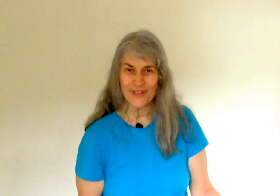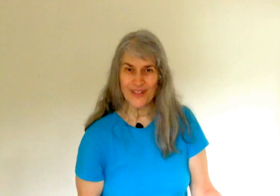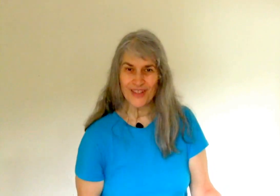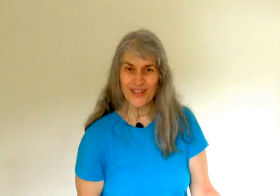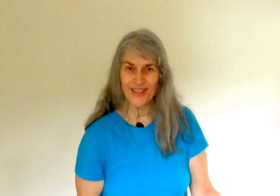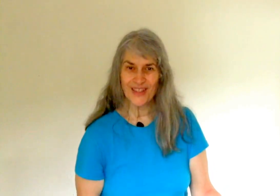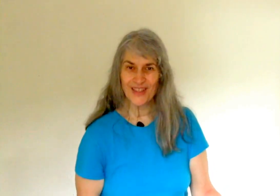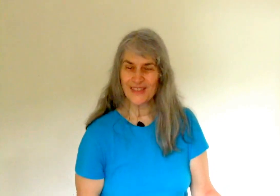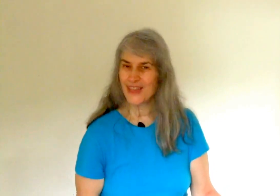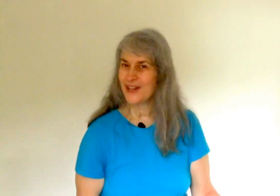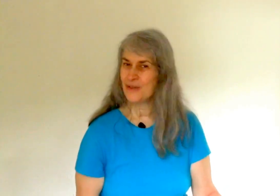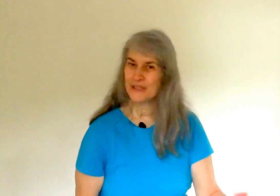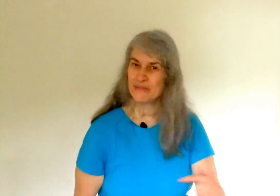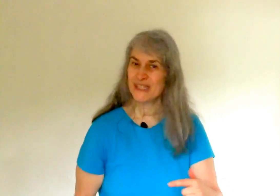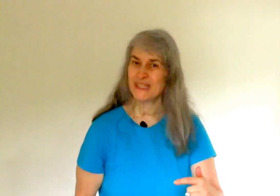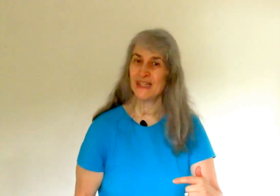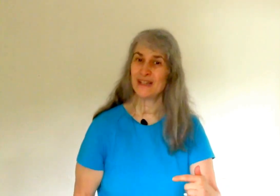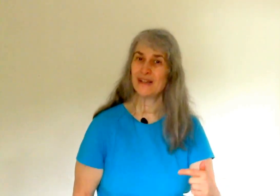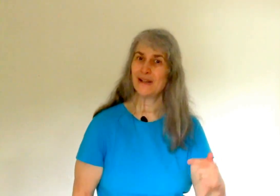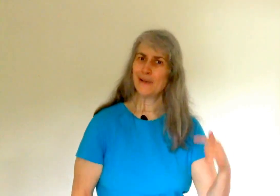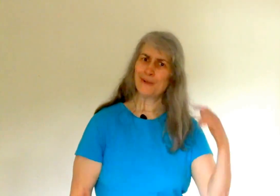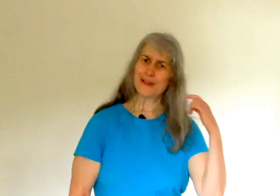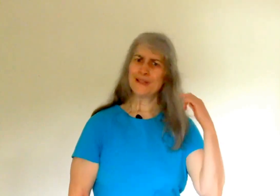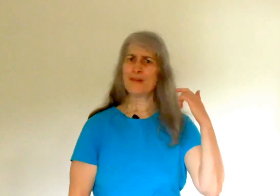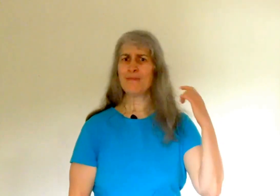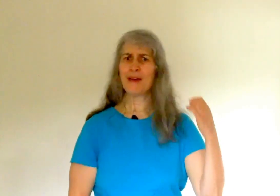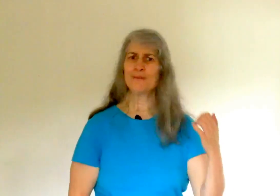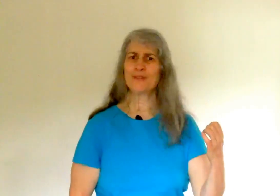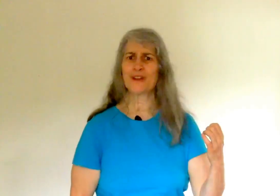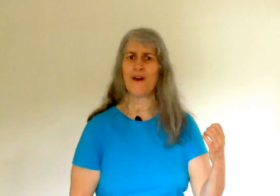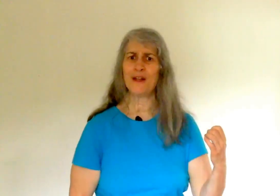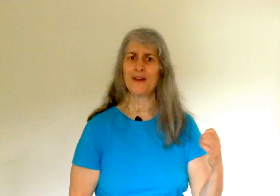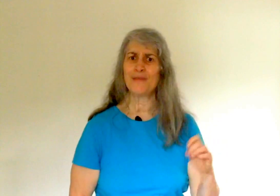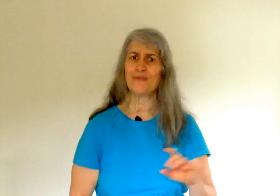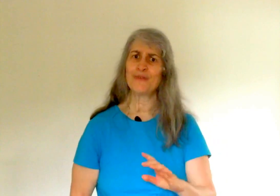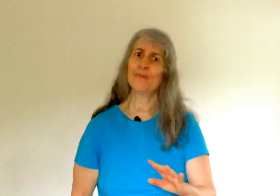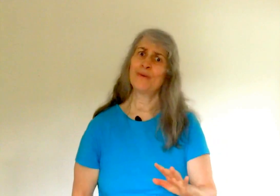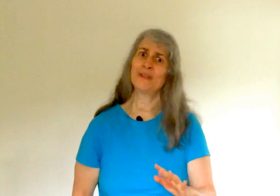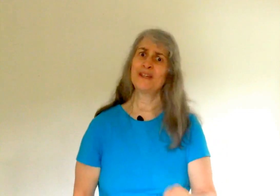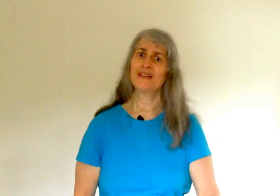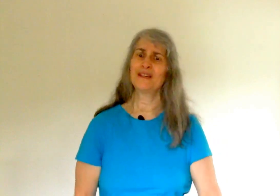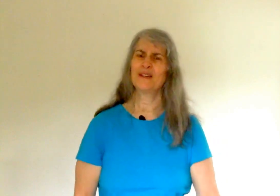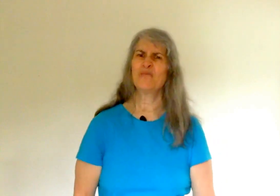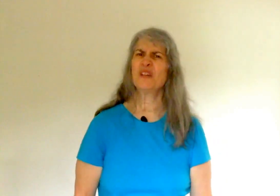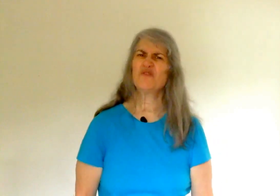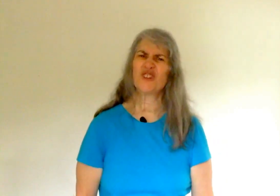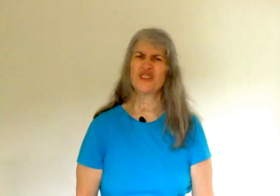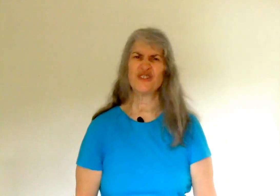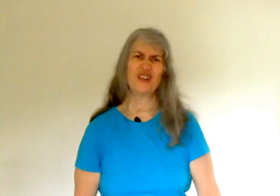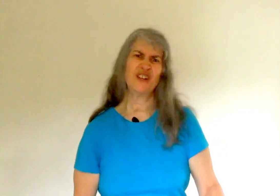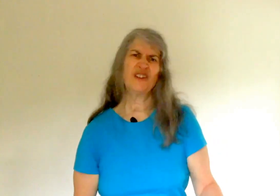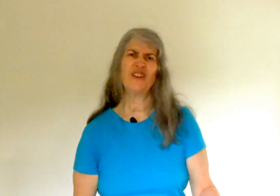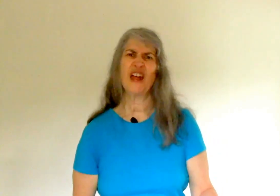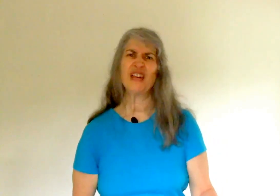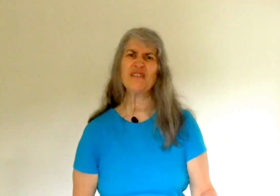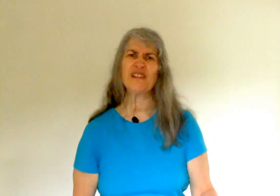that I was missing because my mind was caught up for the moment in being frustrated or angry.